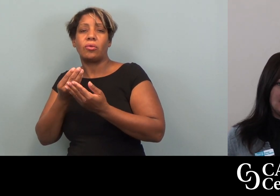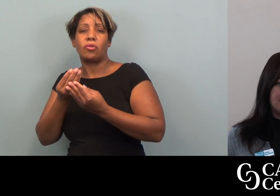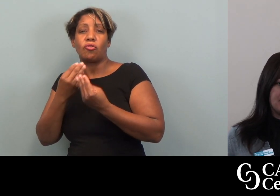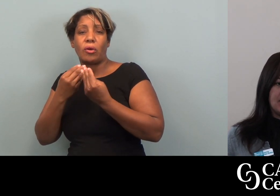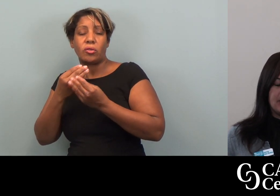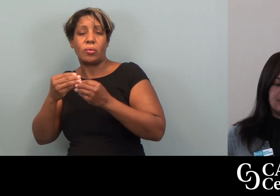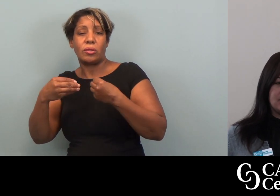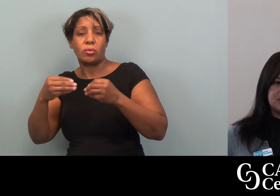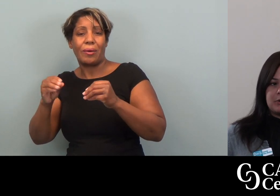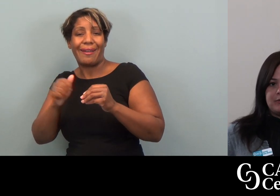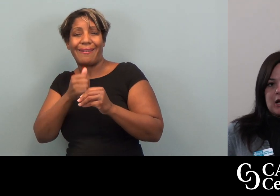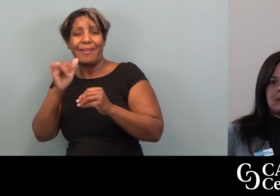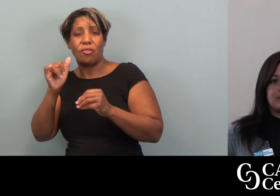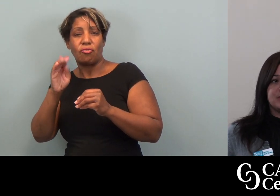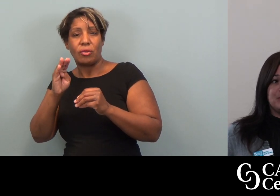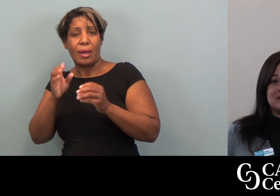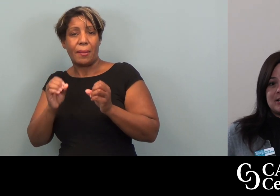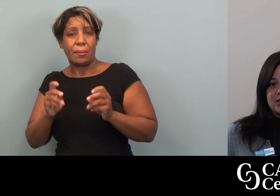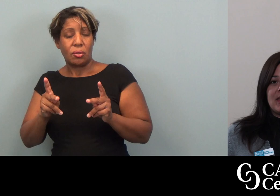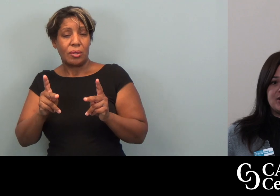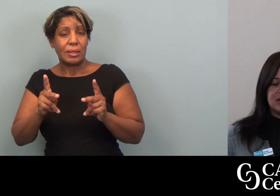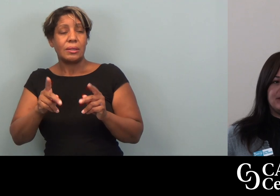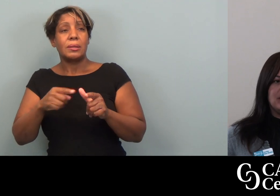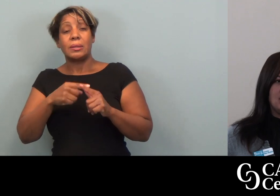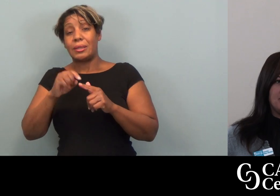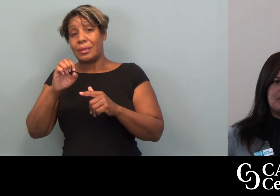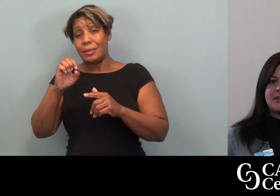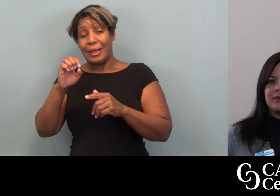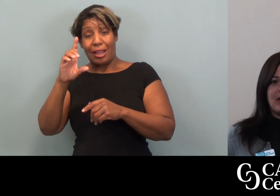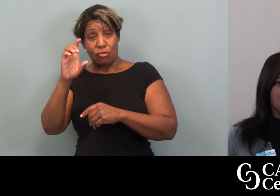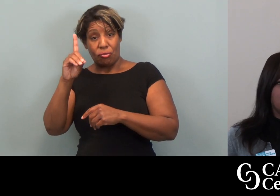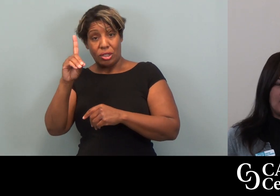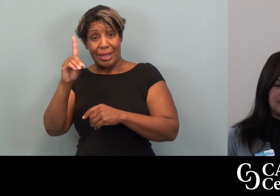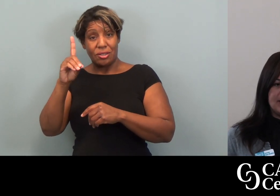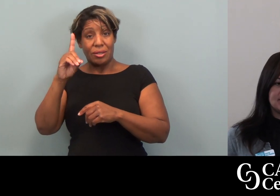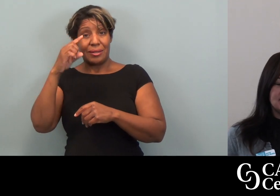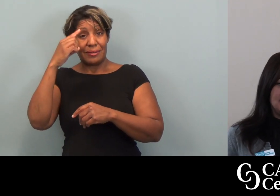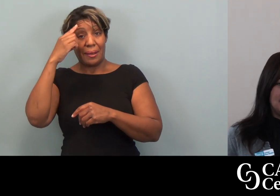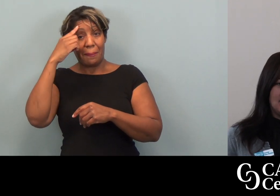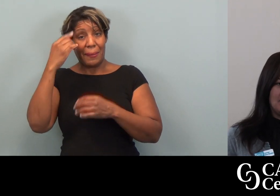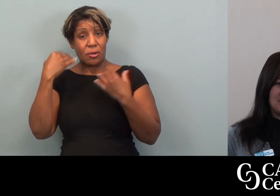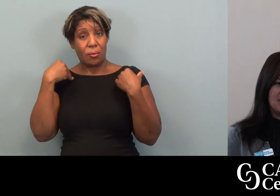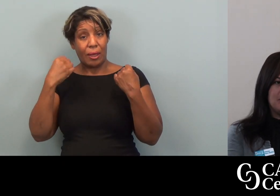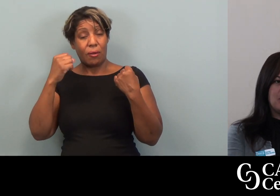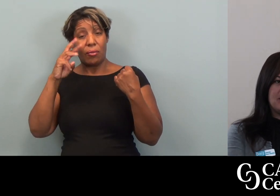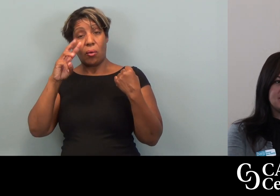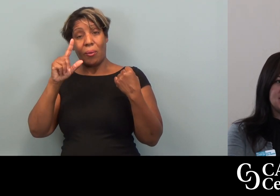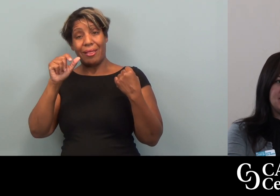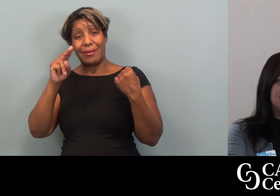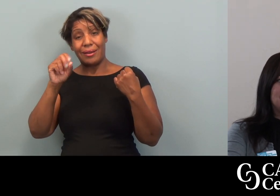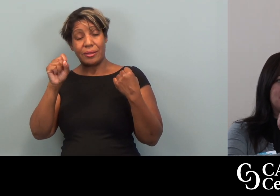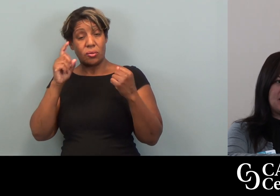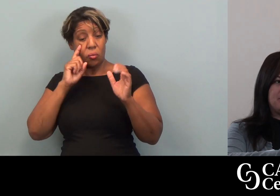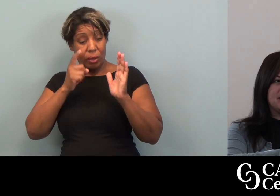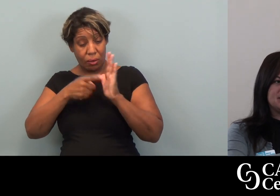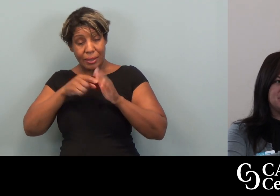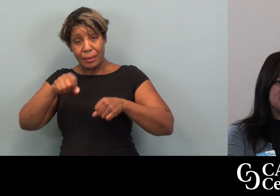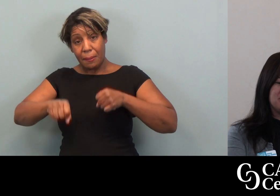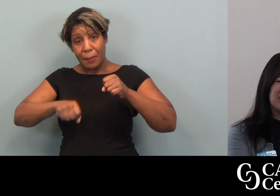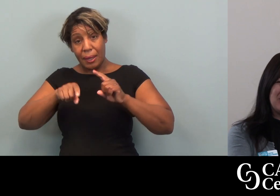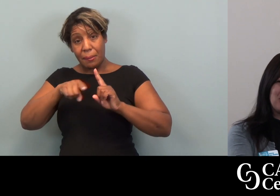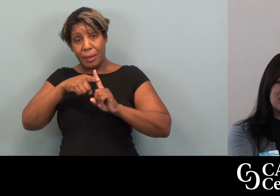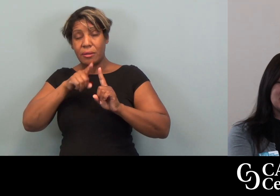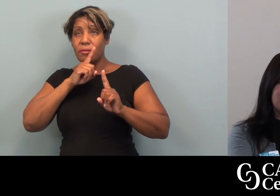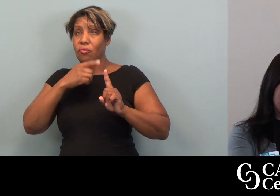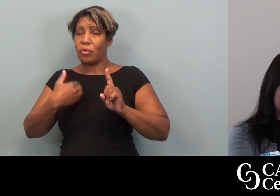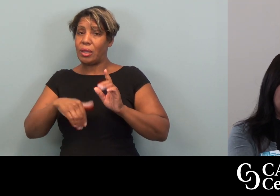and other sort of job opportunities, education, mental health, wellness. I think what we have seen Bike Plus do